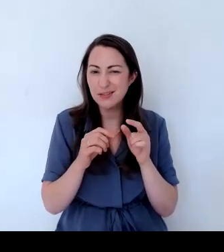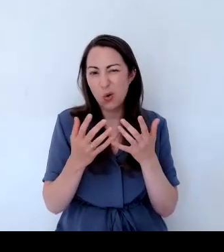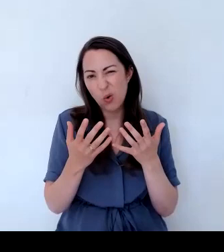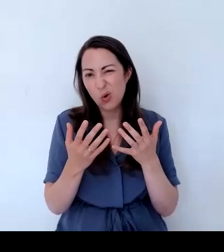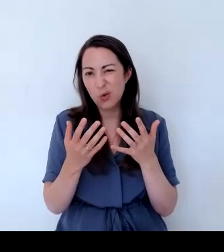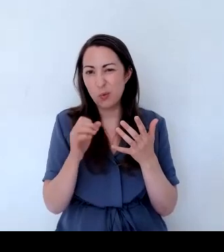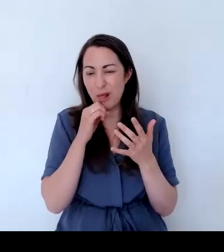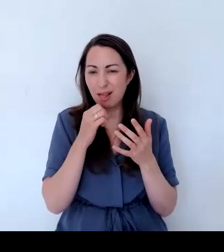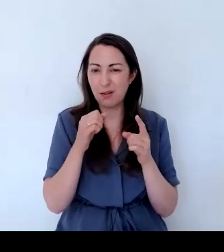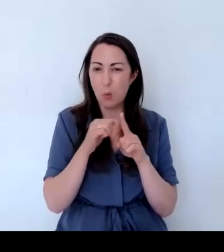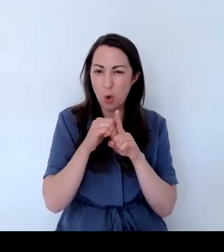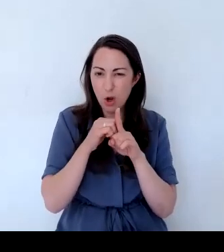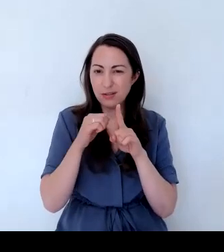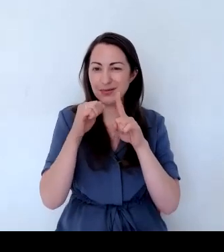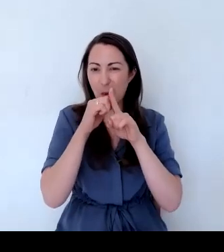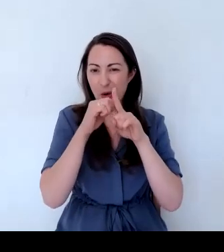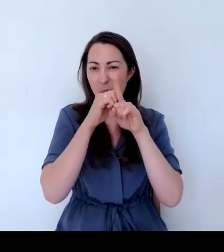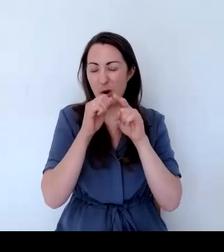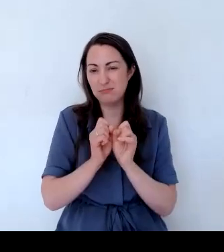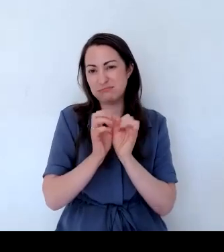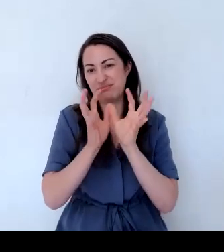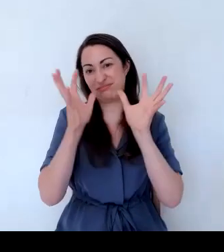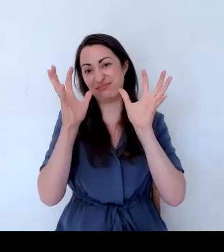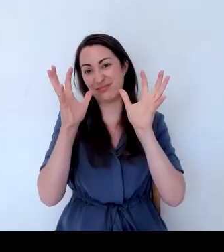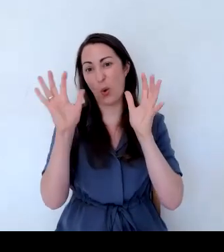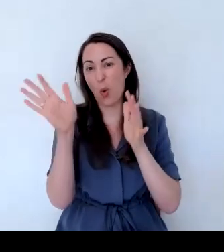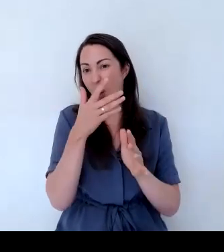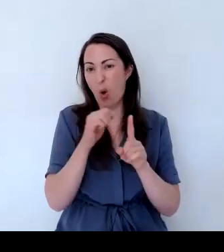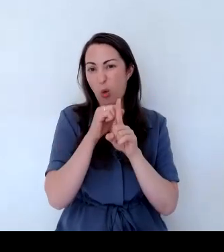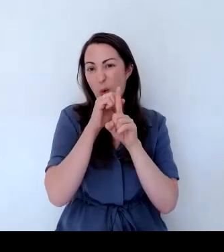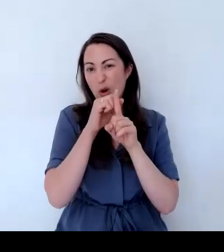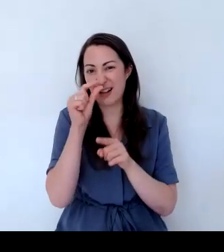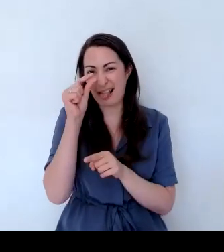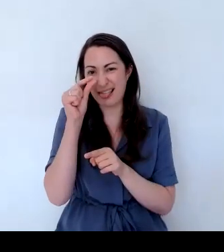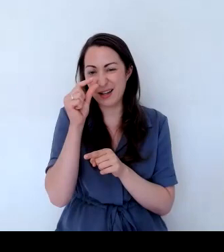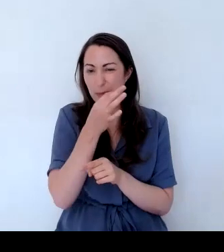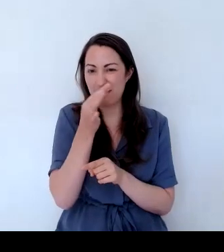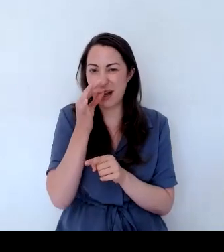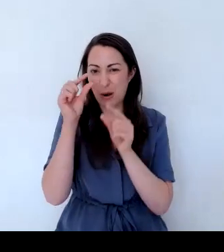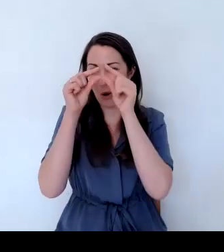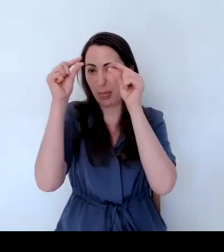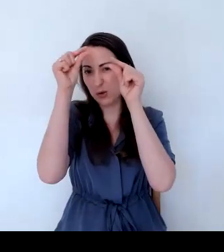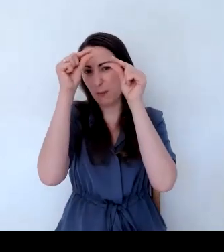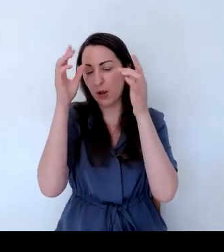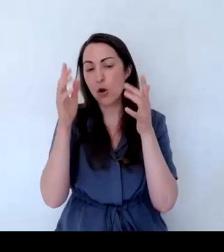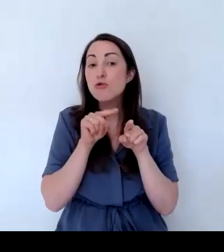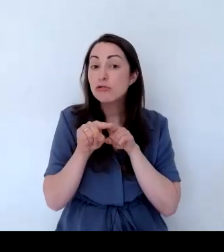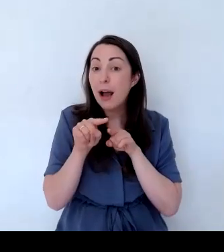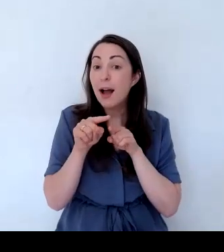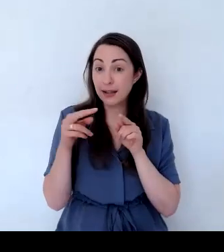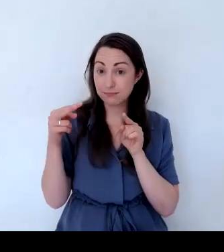after three or four years, it'll just be woodiness and then a little bit of flower on the end. So try and keep them neat.